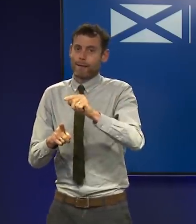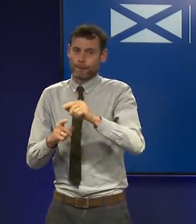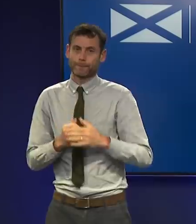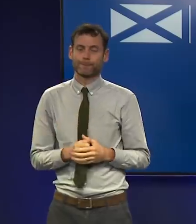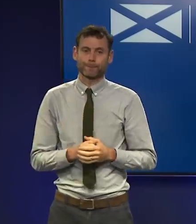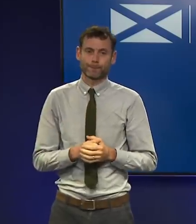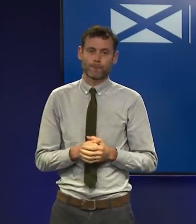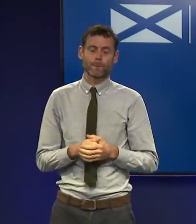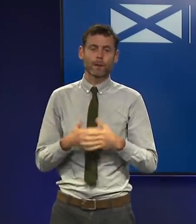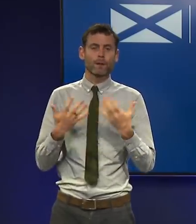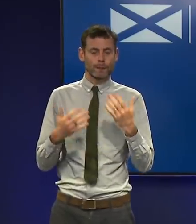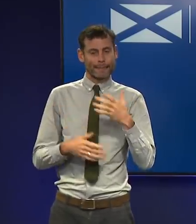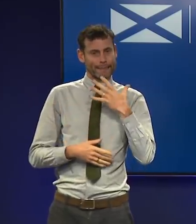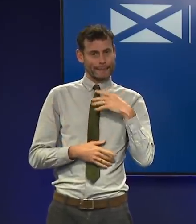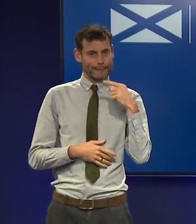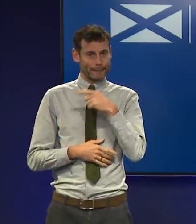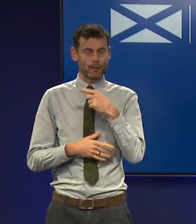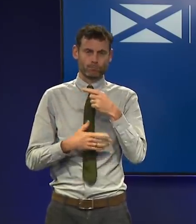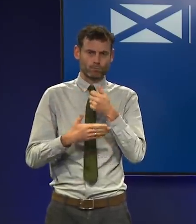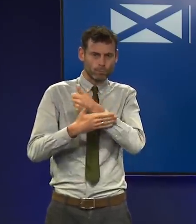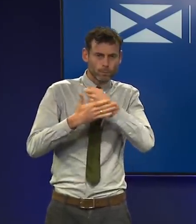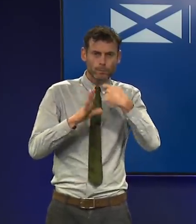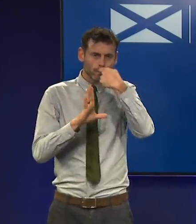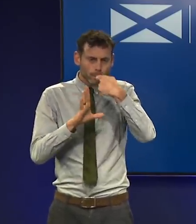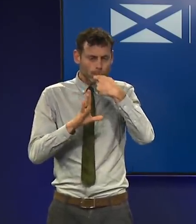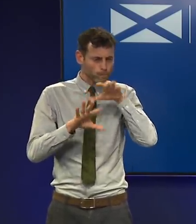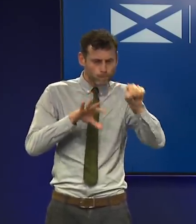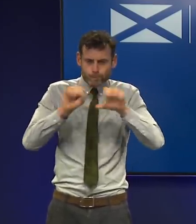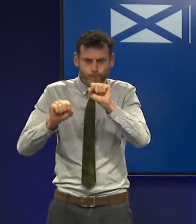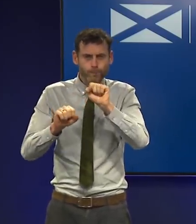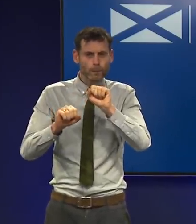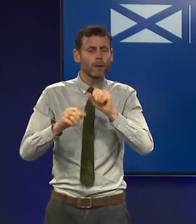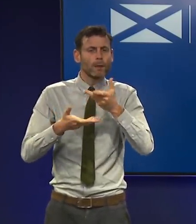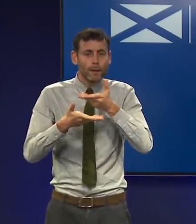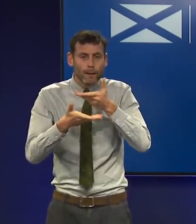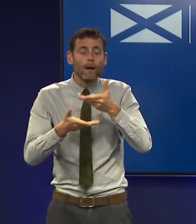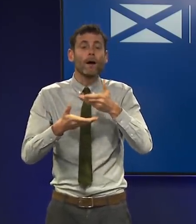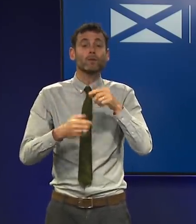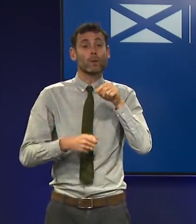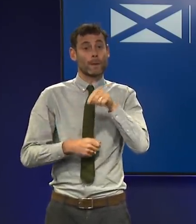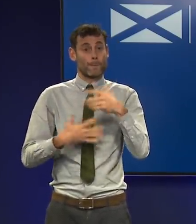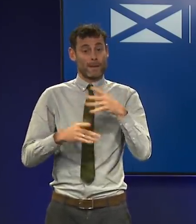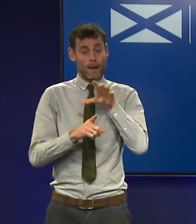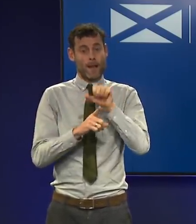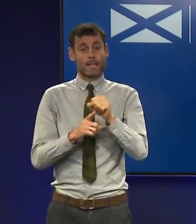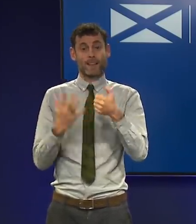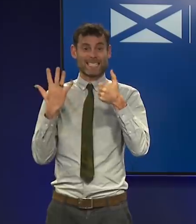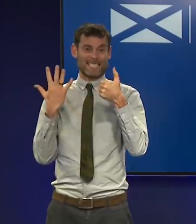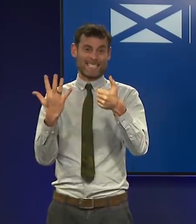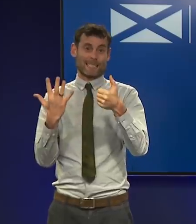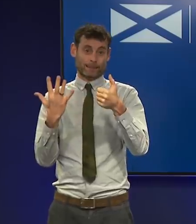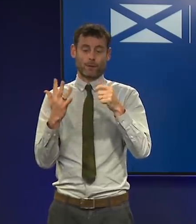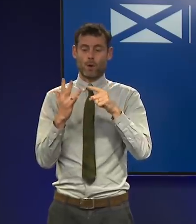today, that enhanced surveillance has identified six cases of the Omicron variant in Scotland so far.